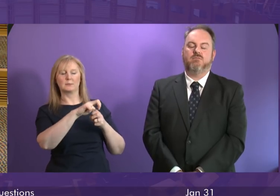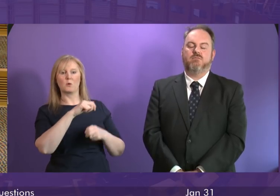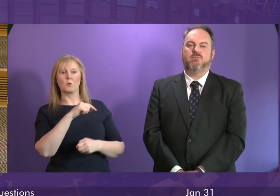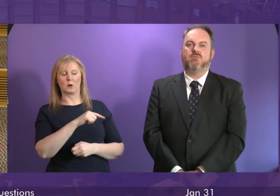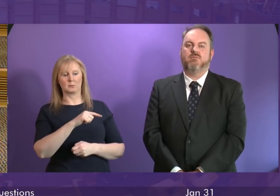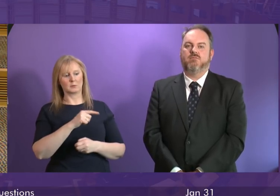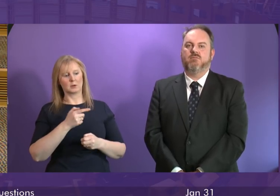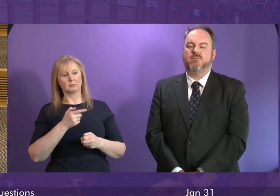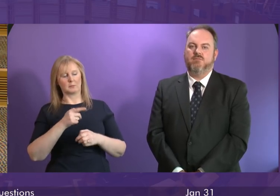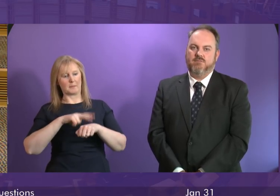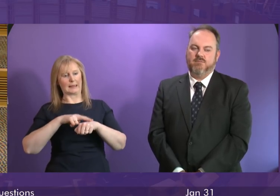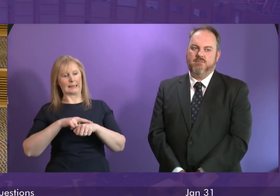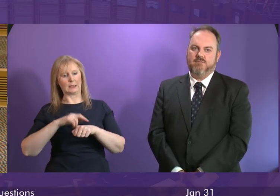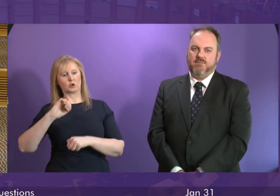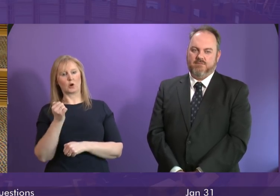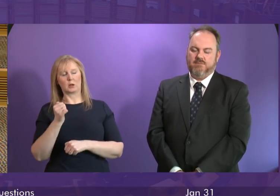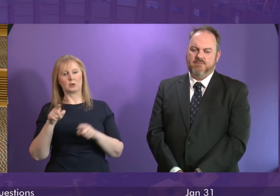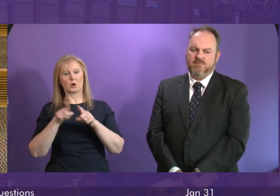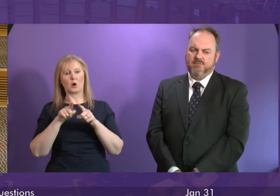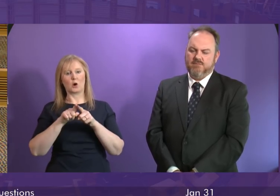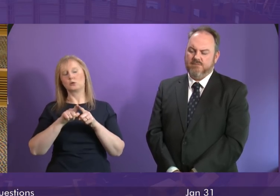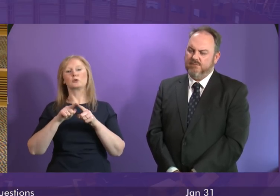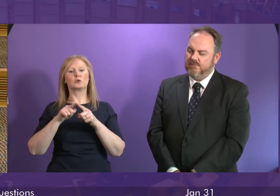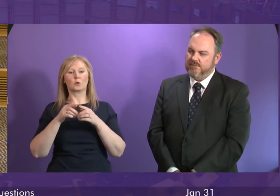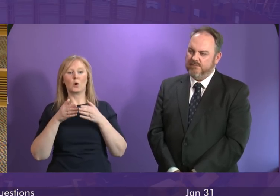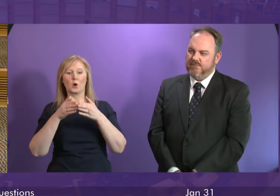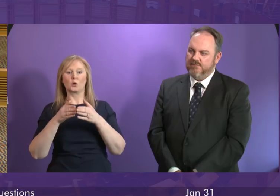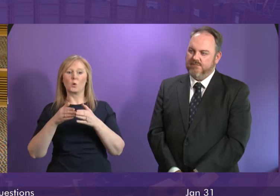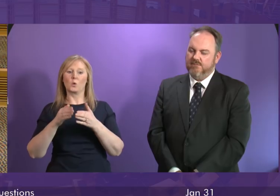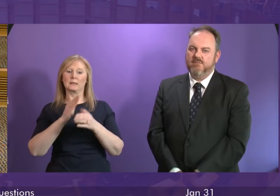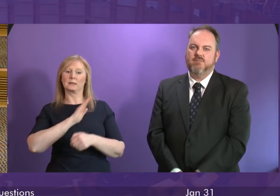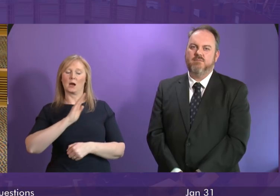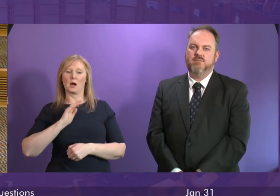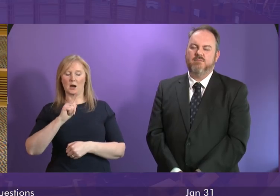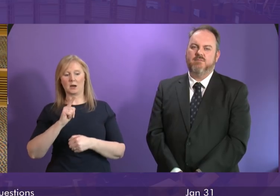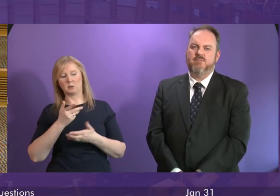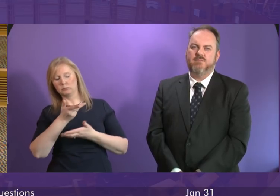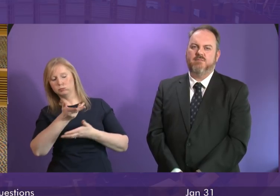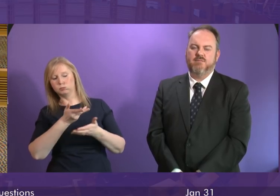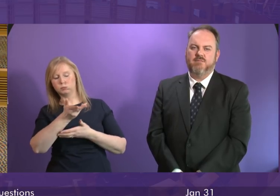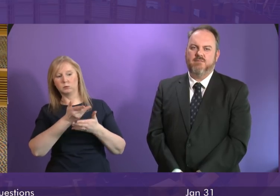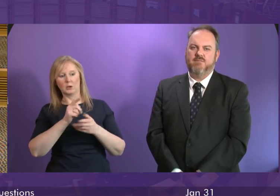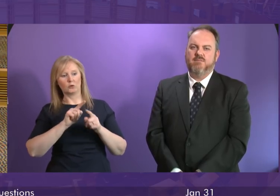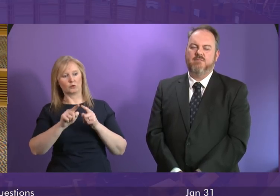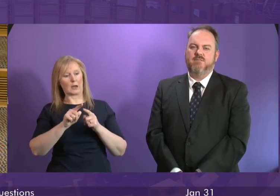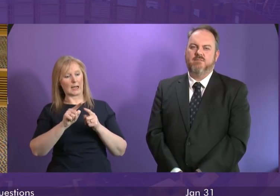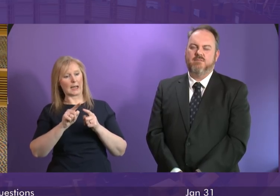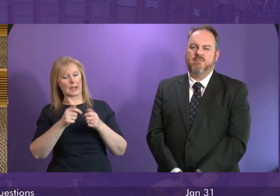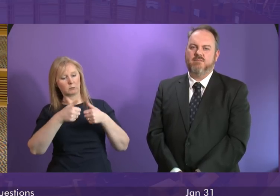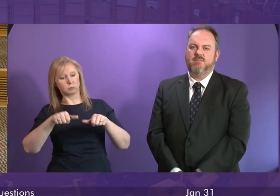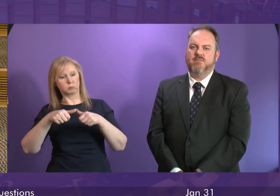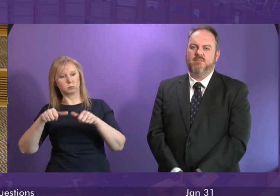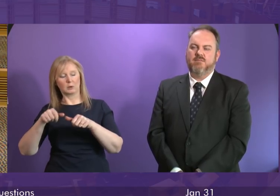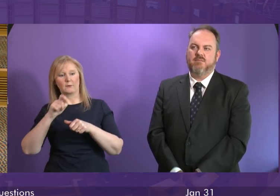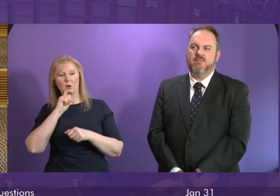discussions between Police Scotland and the Coast Guard Agency we understand that guidance has been updated to help address the issues raised around support for